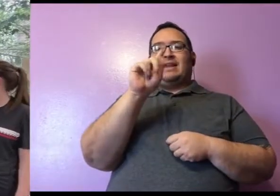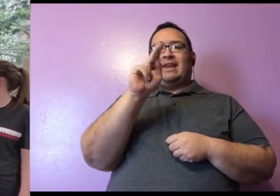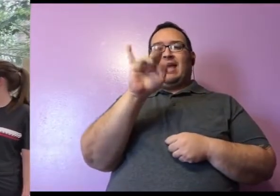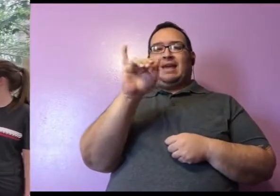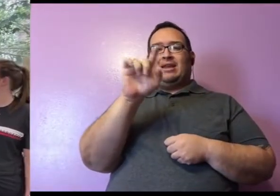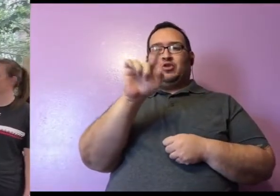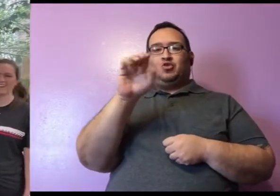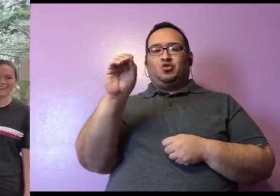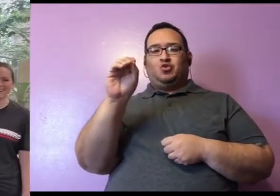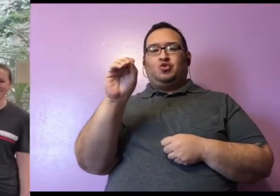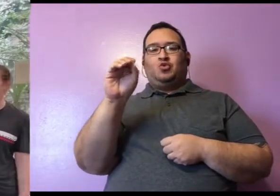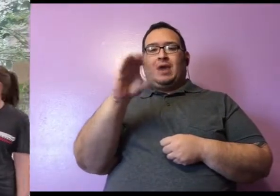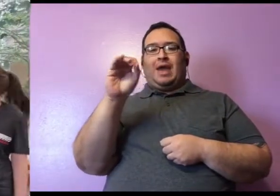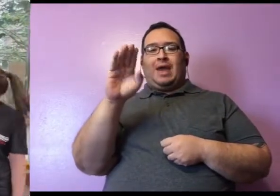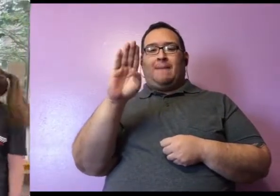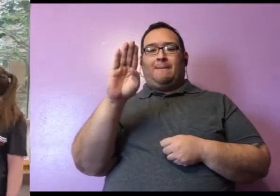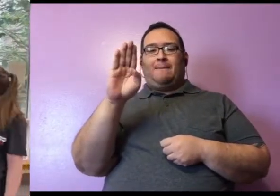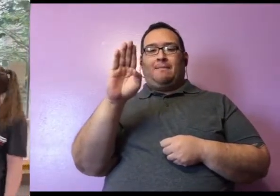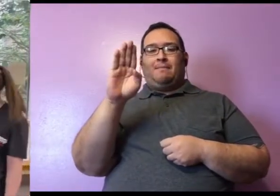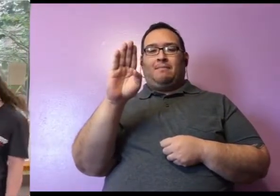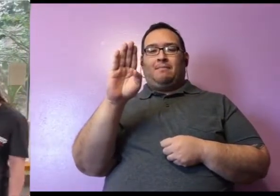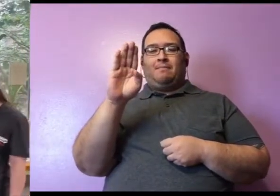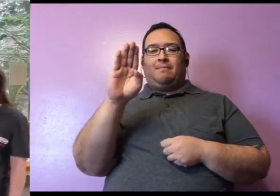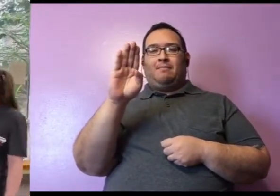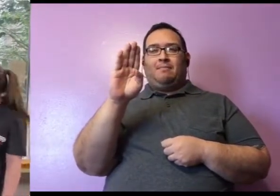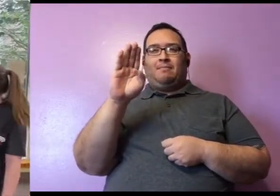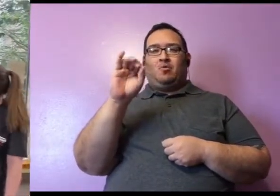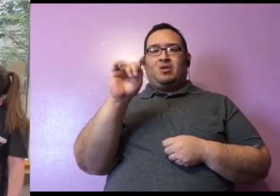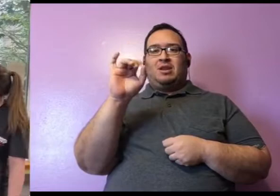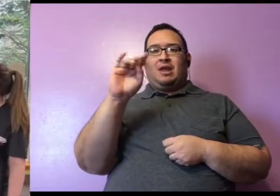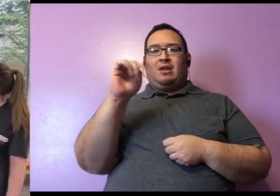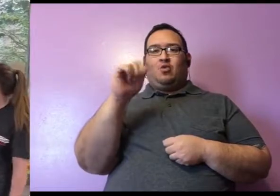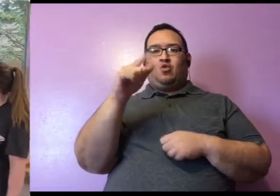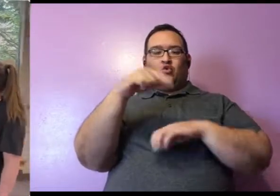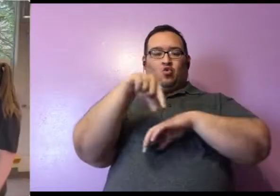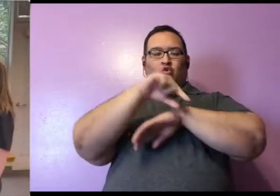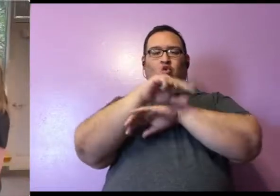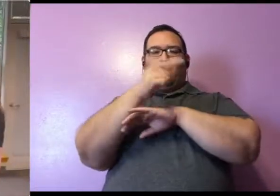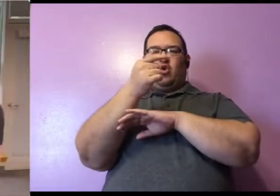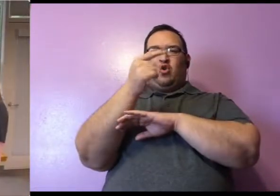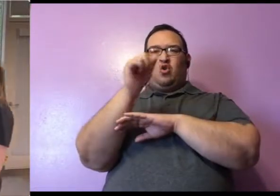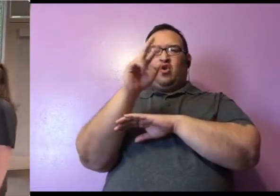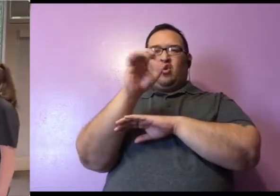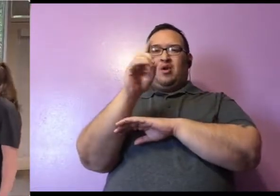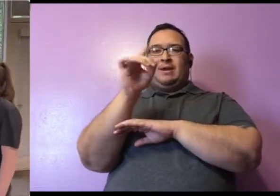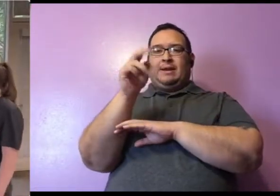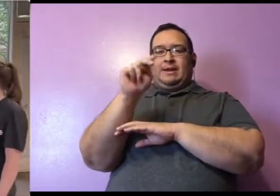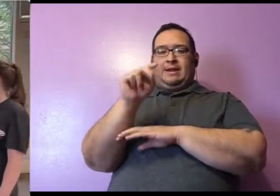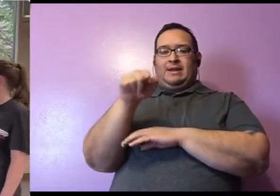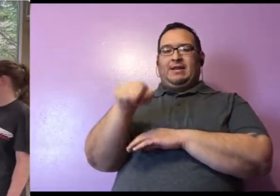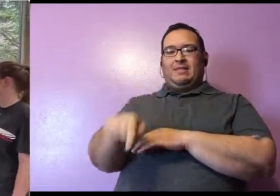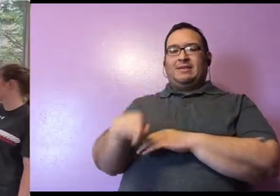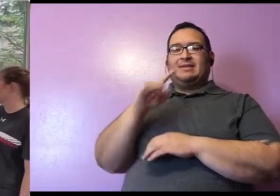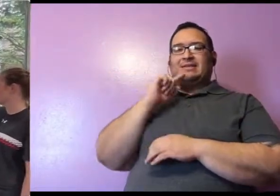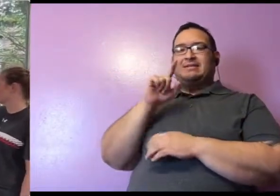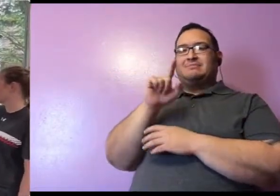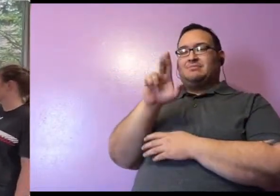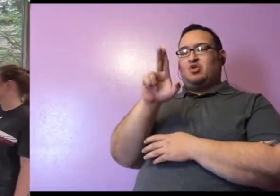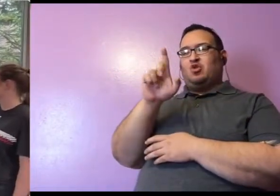new safari. And this is Lucille the Biggeron. Now, we're going to be feeding Lucille, doing a little bit of training